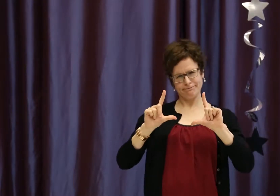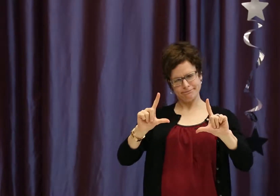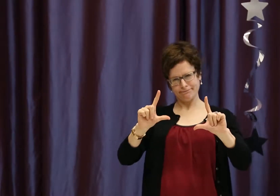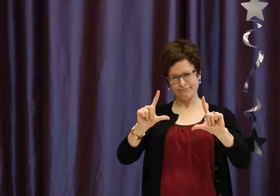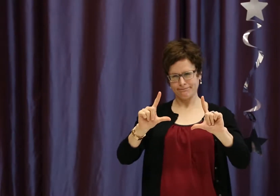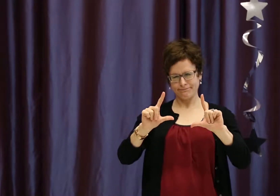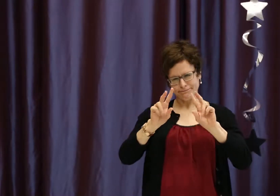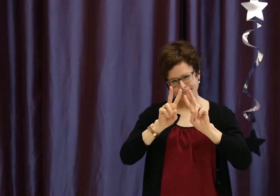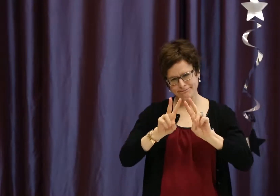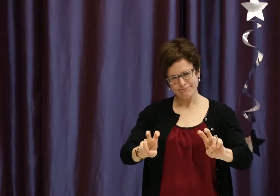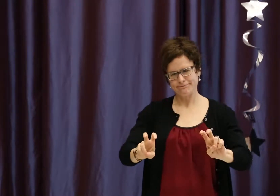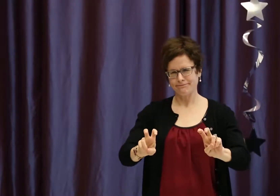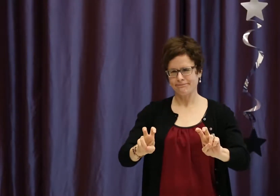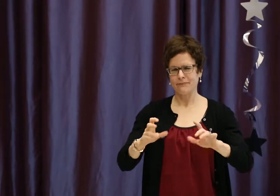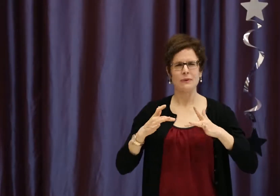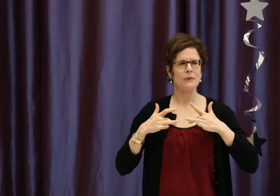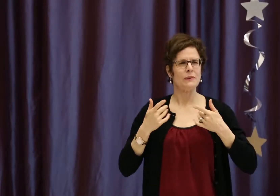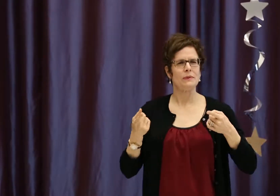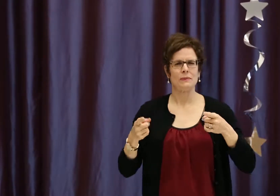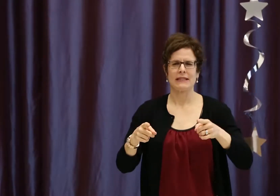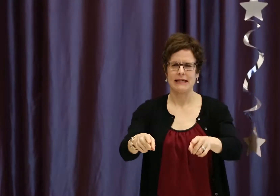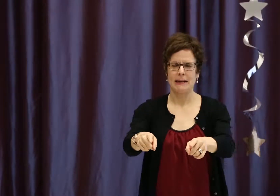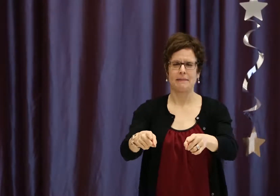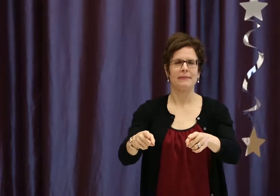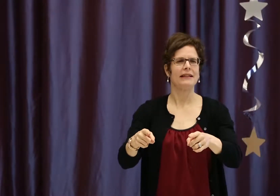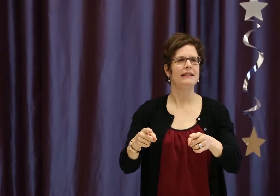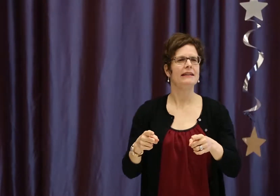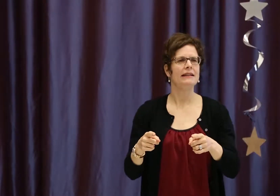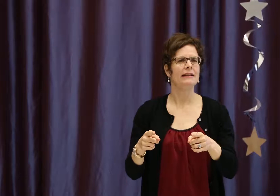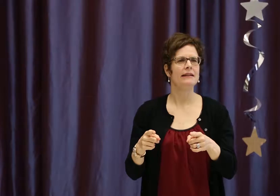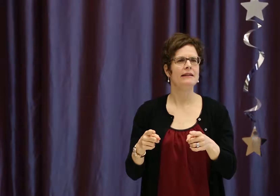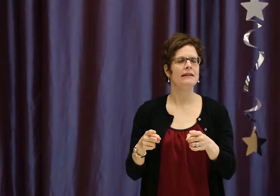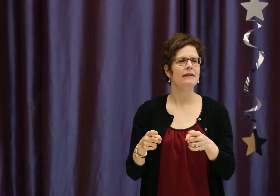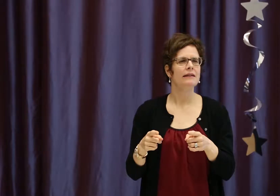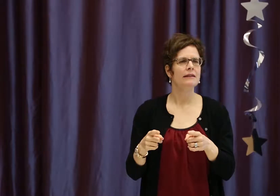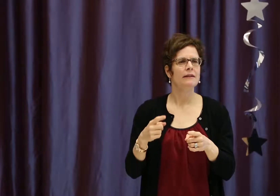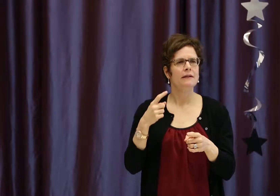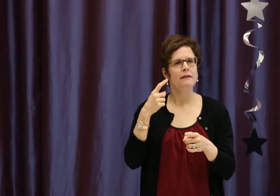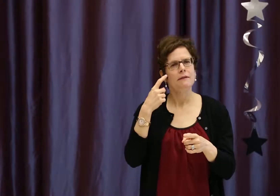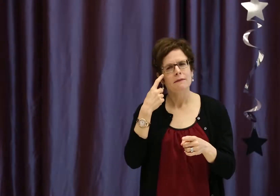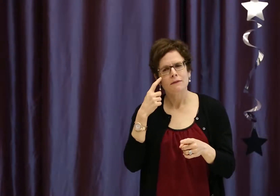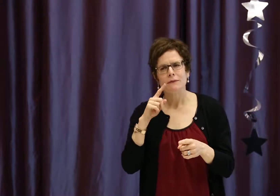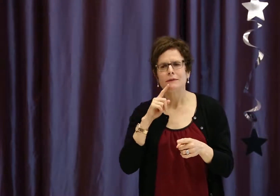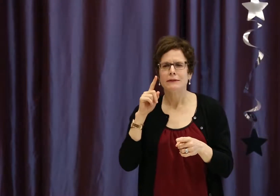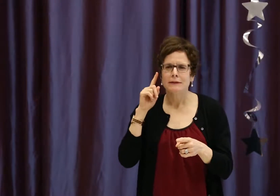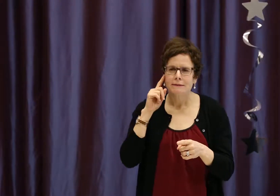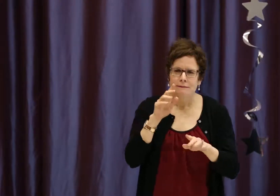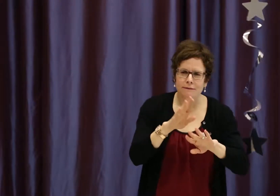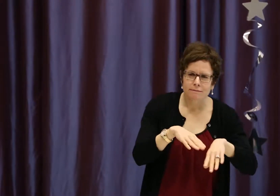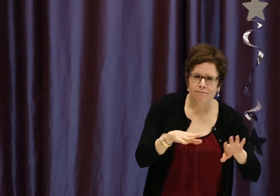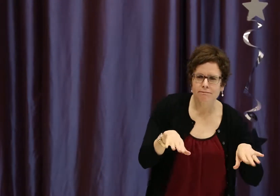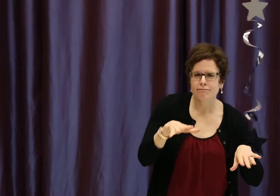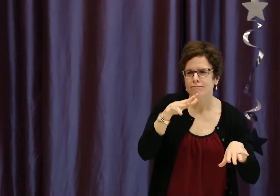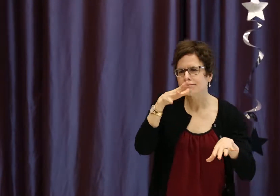how we frame deafness and